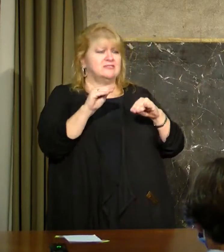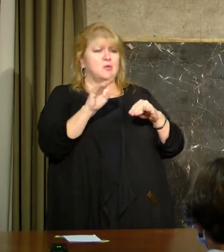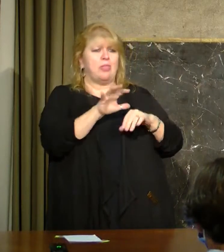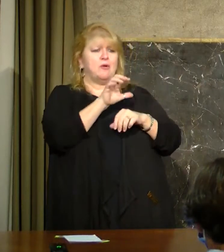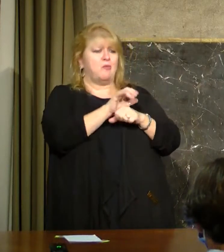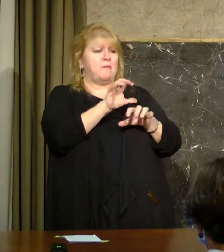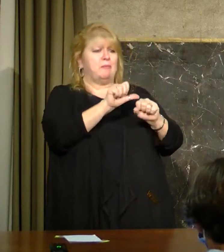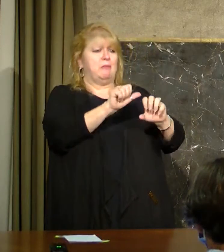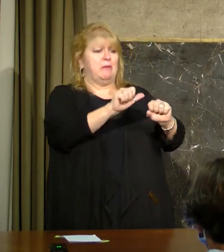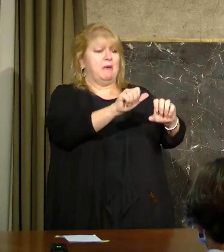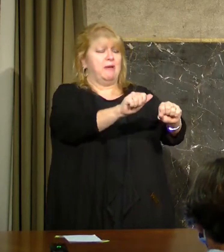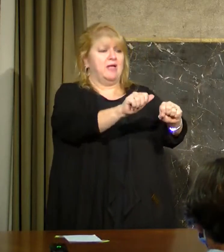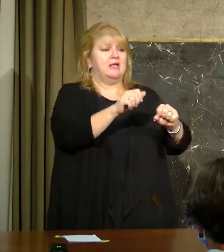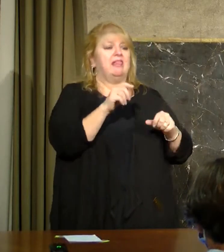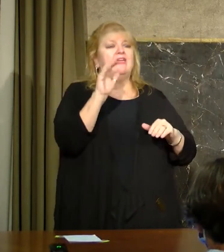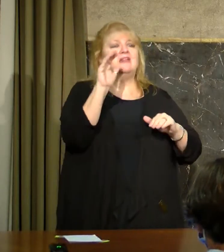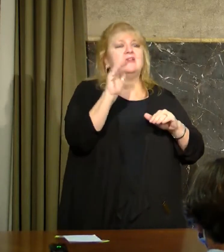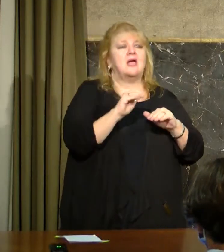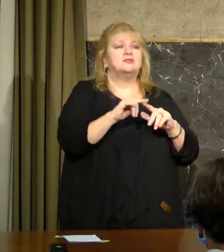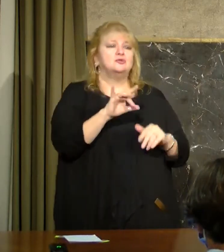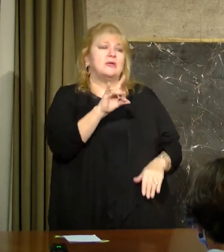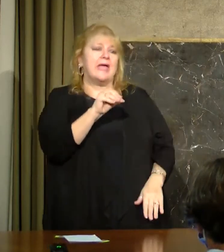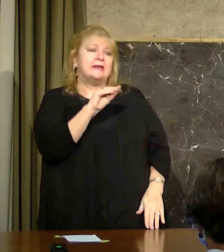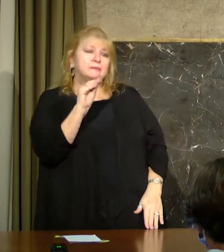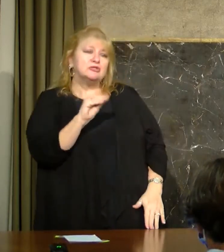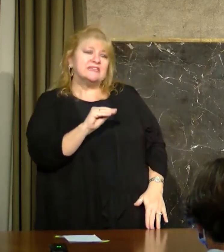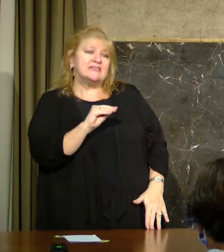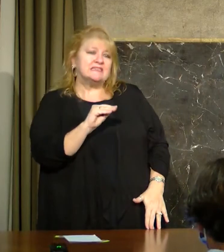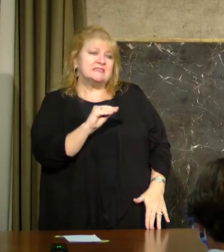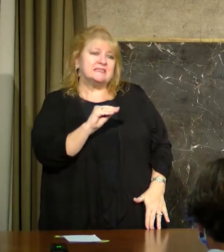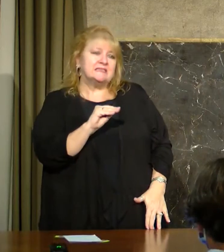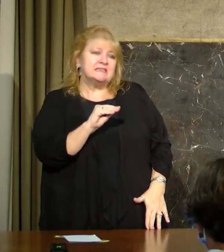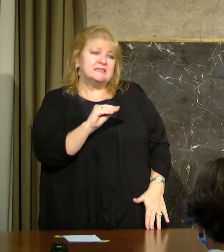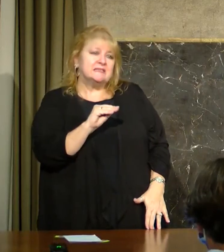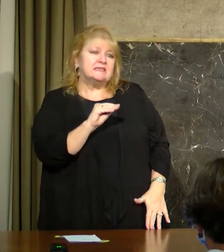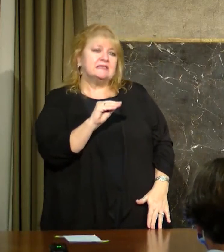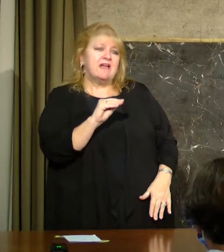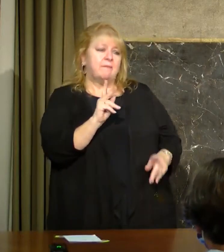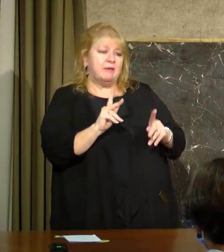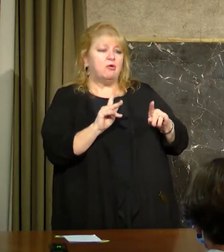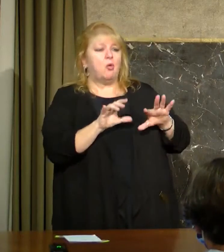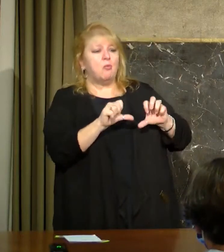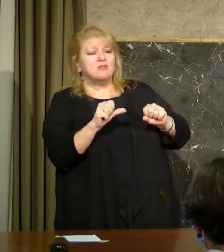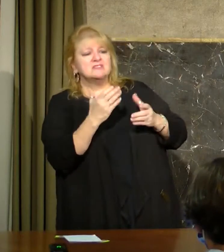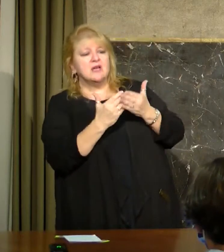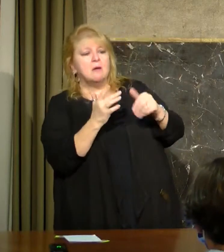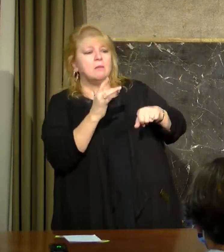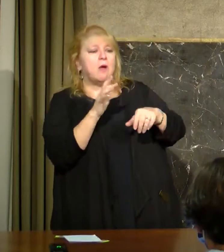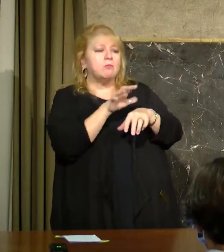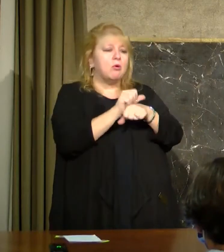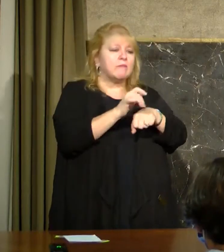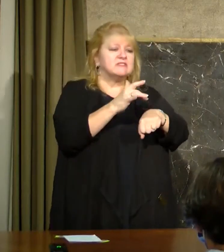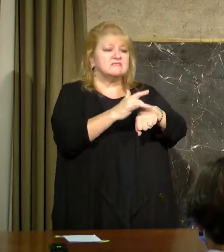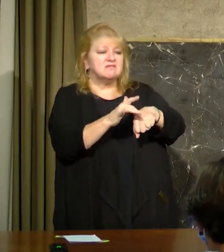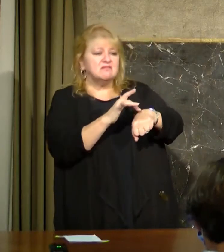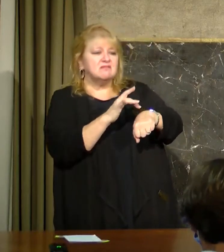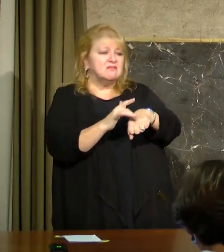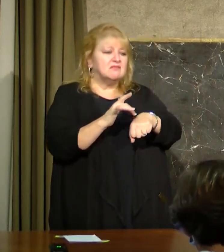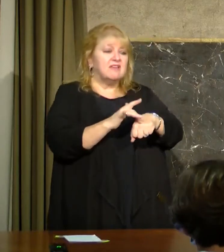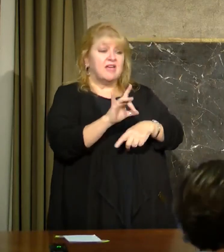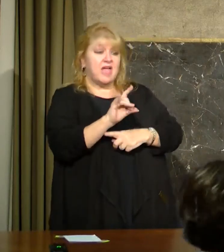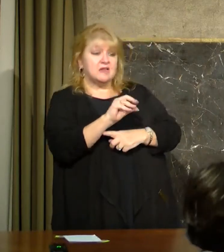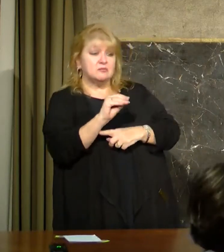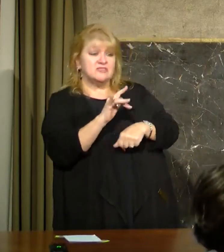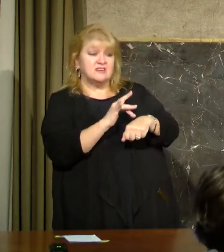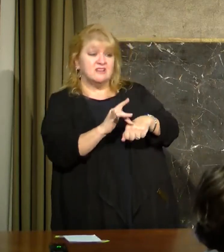% capacity, that's an indicator that it's time to move to the next phase. Linda? I just want to start by something